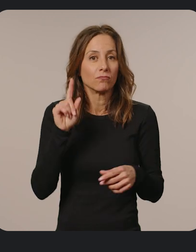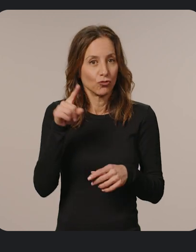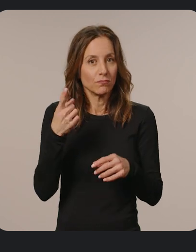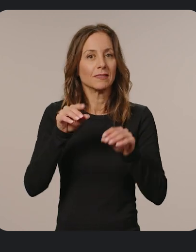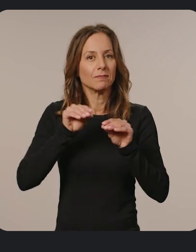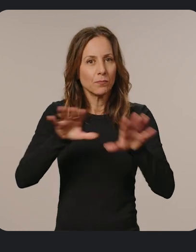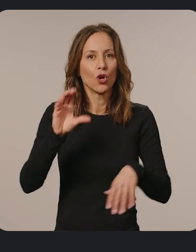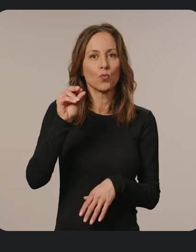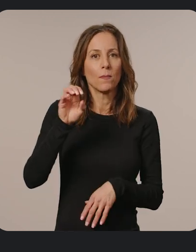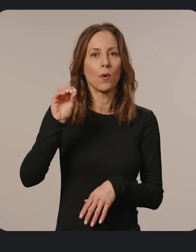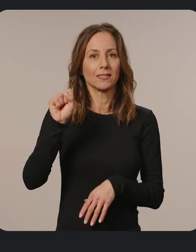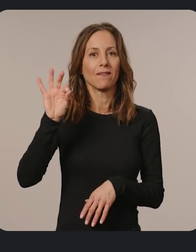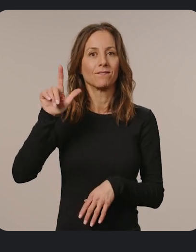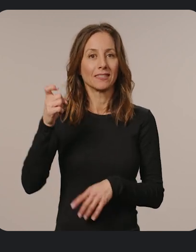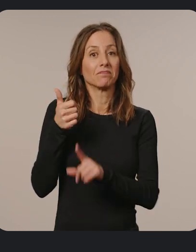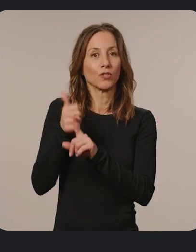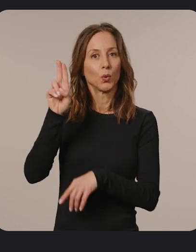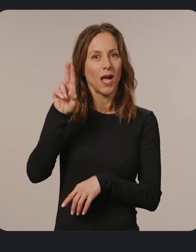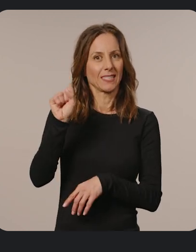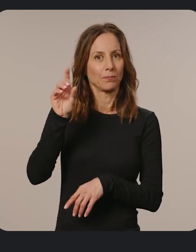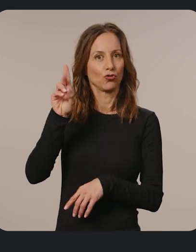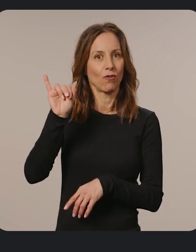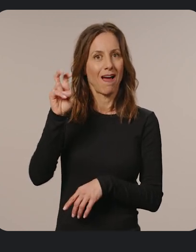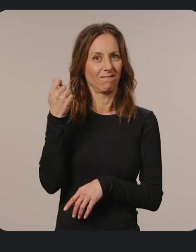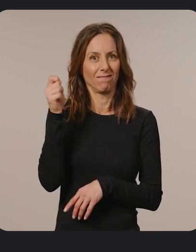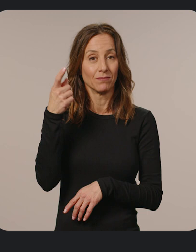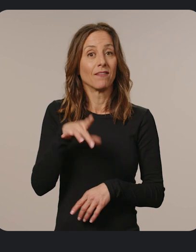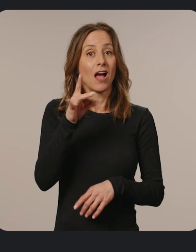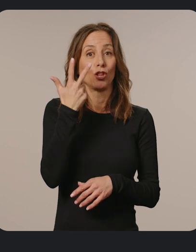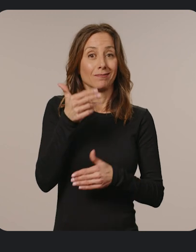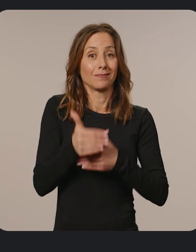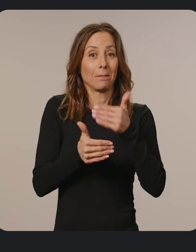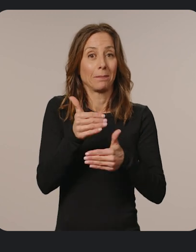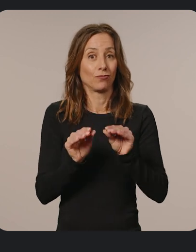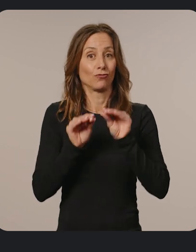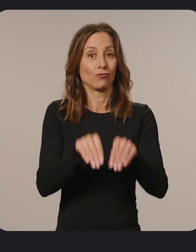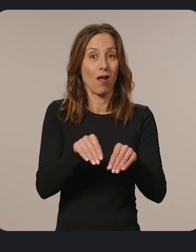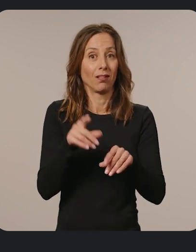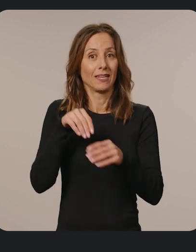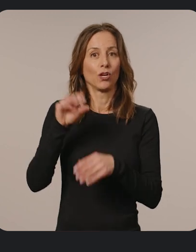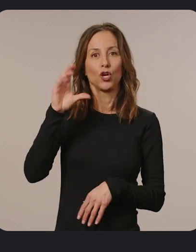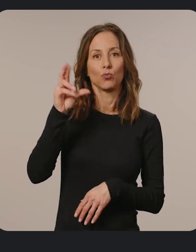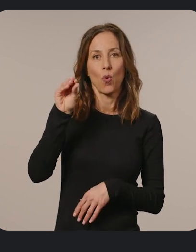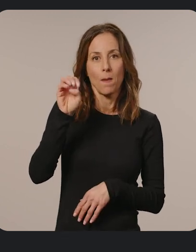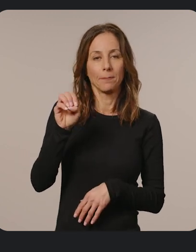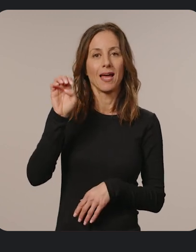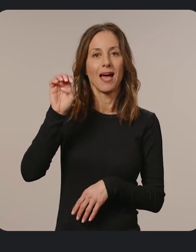All you need to deploy Chrome OS Flex is a USB drive. You can find the three-step installation process at